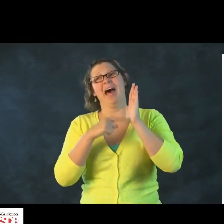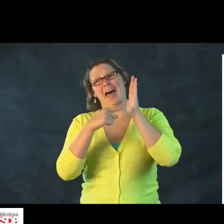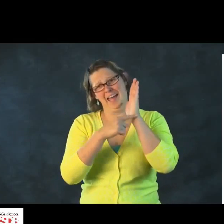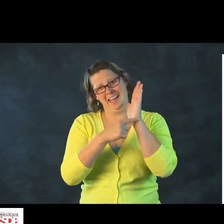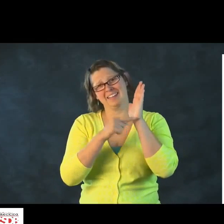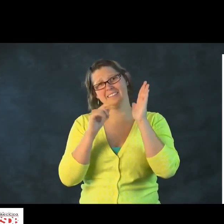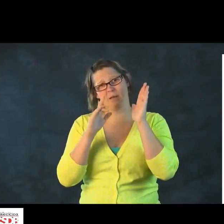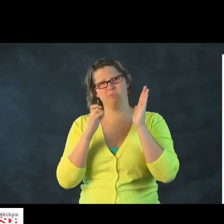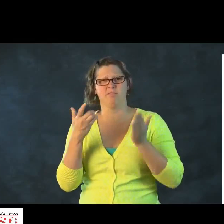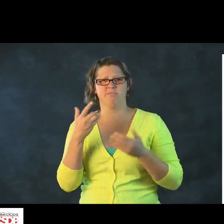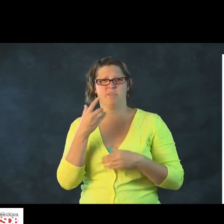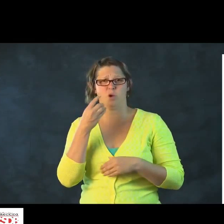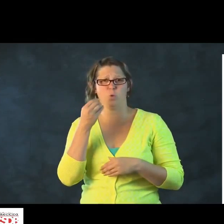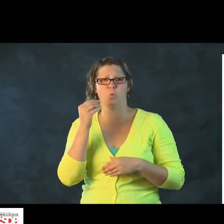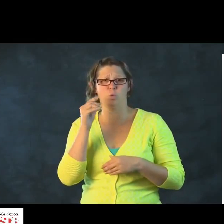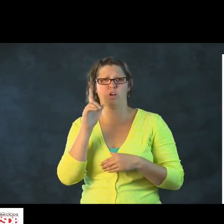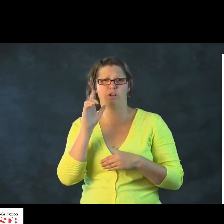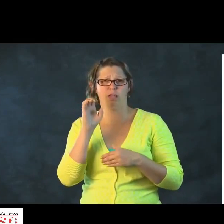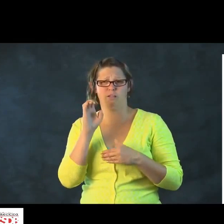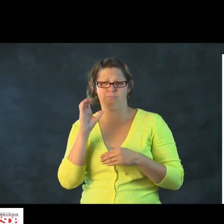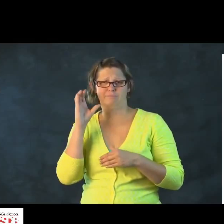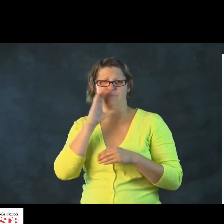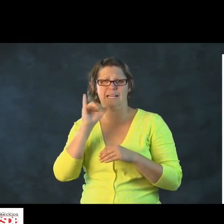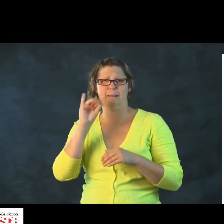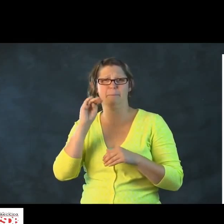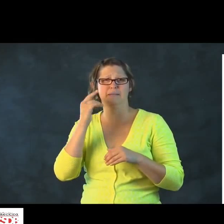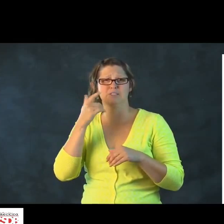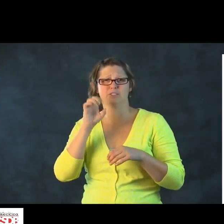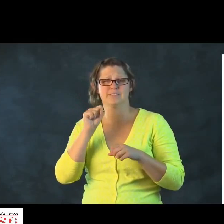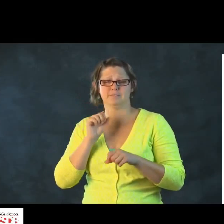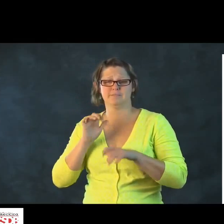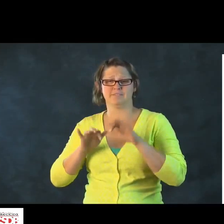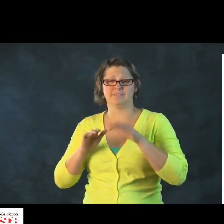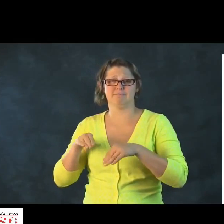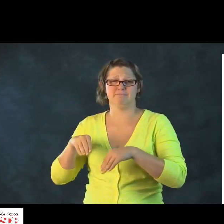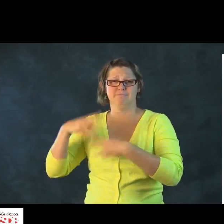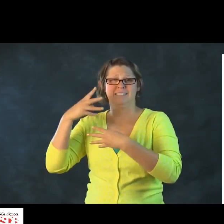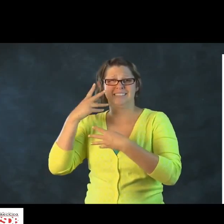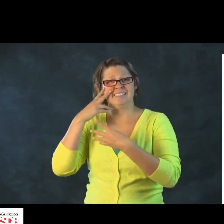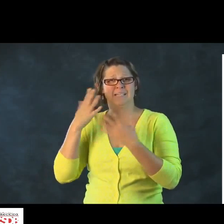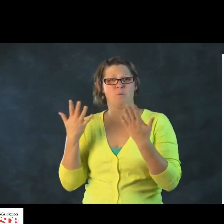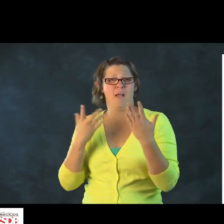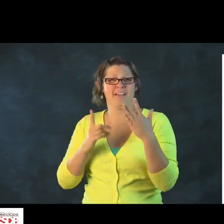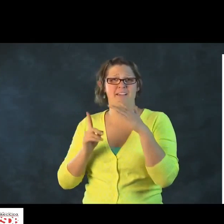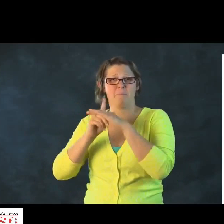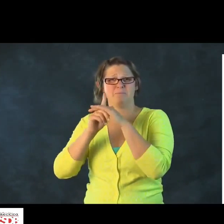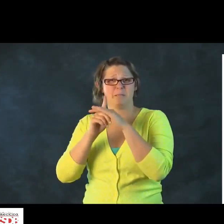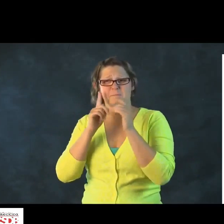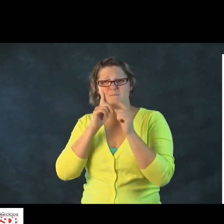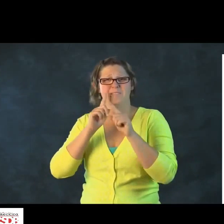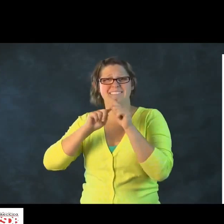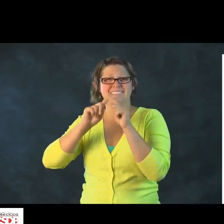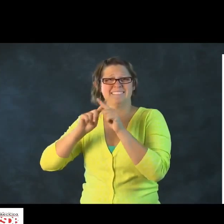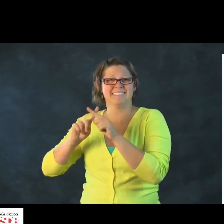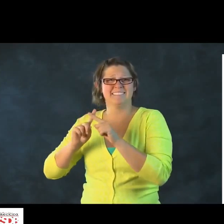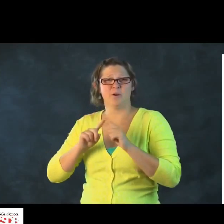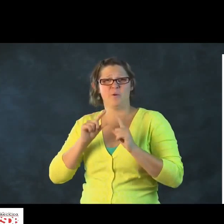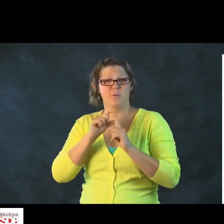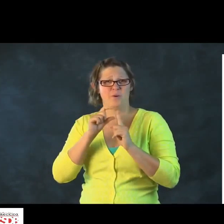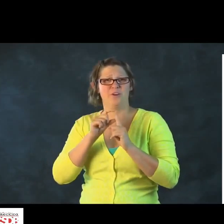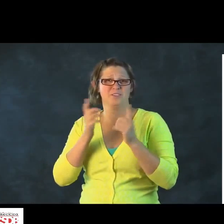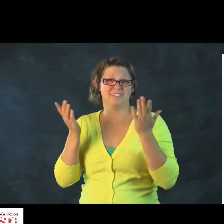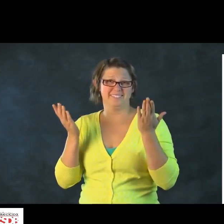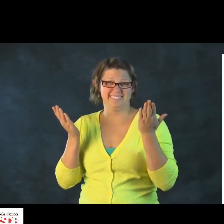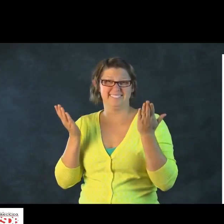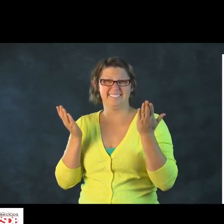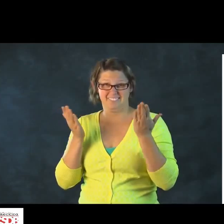And then you can show another picture of a table, but show that it's the same word, but it's a different picture. You can get on the computer